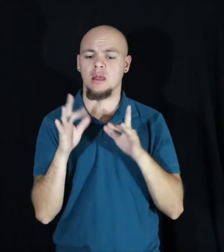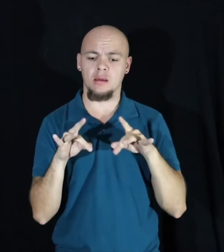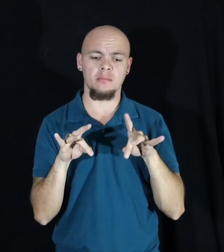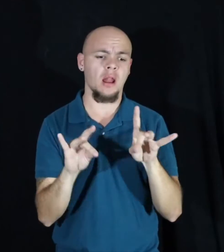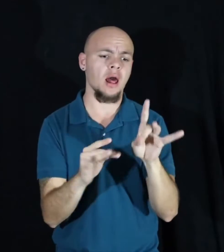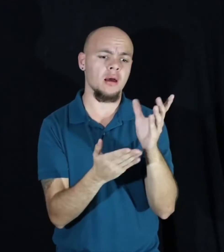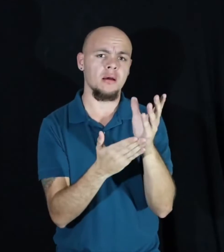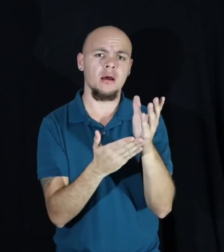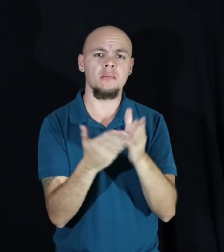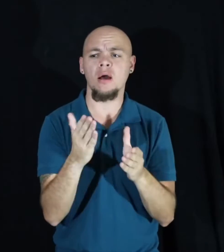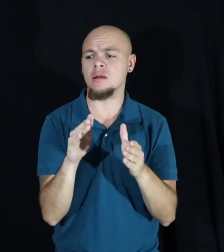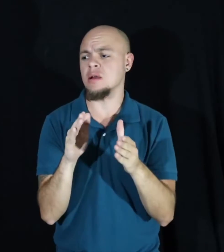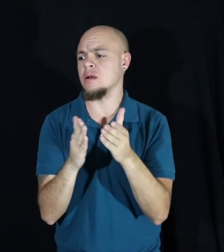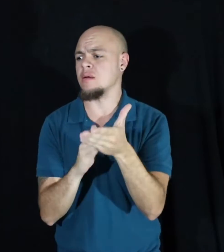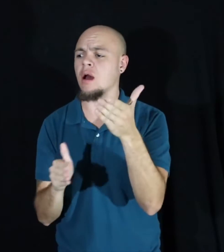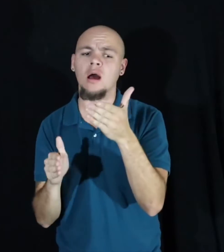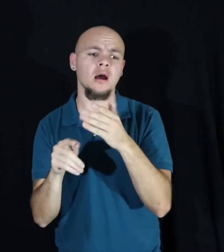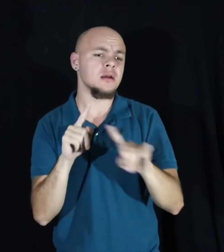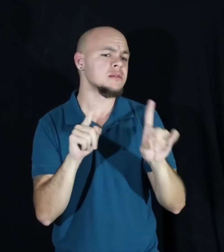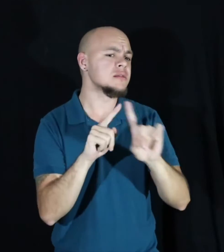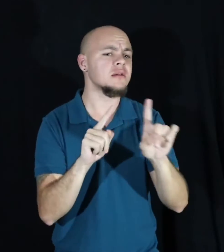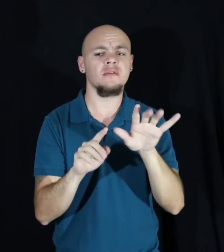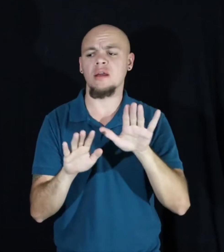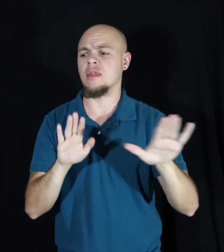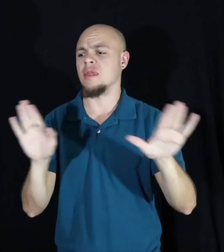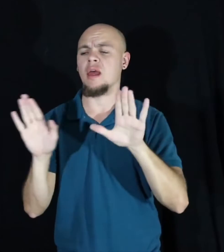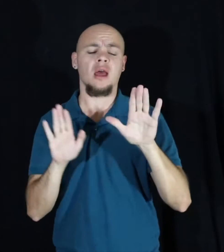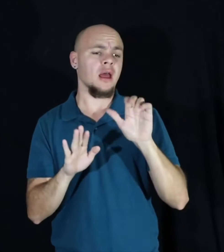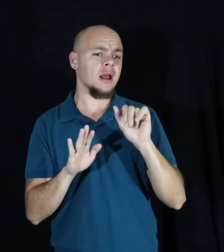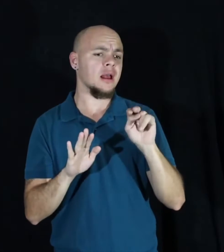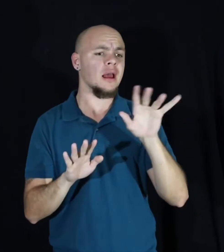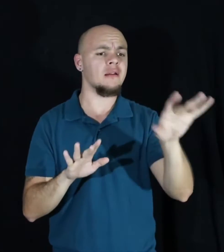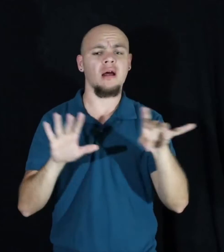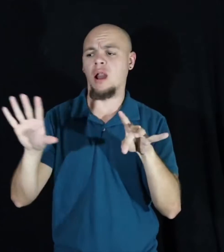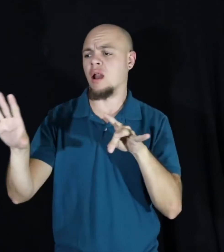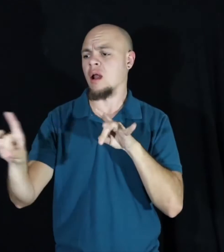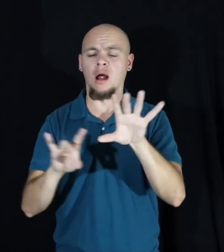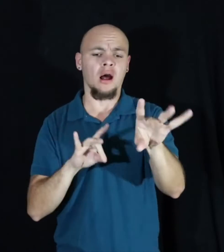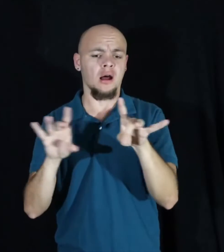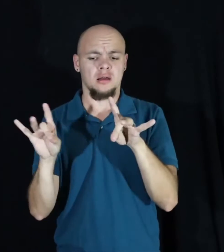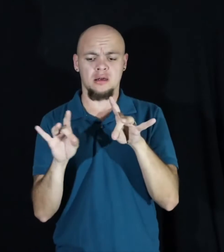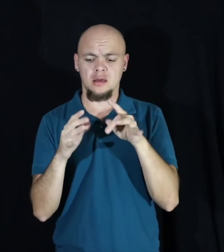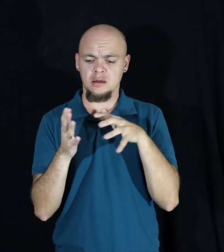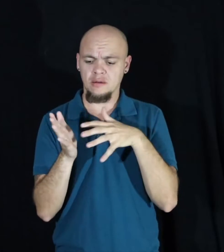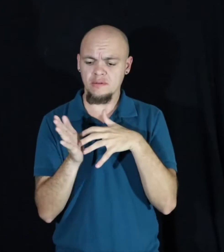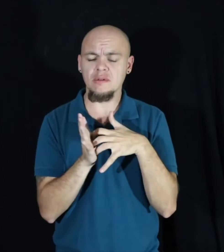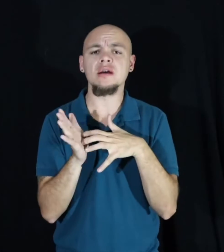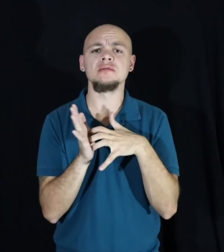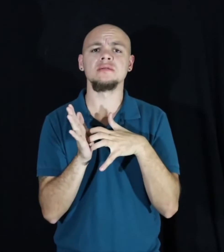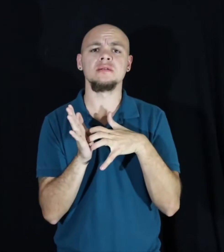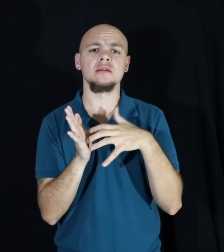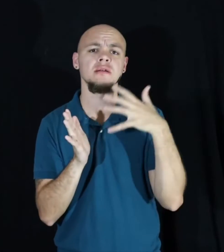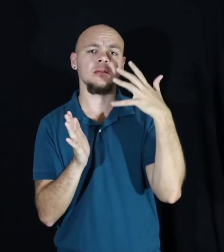pieces of other glass canvases. They're so fragile, like vases.